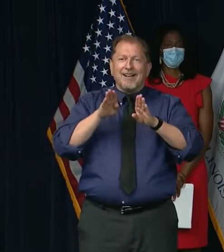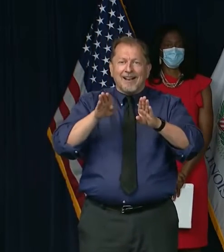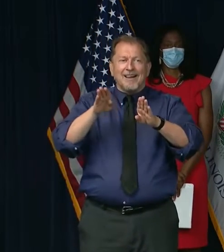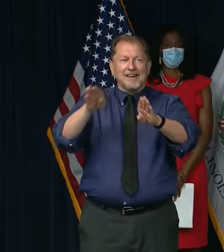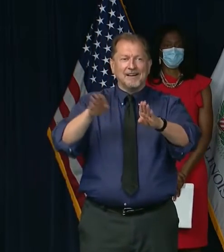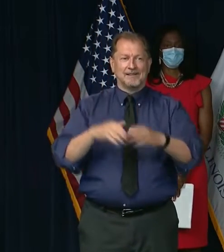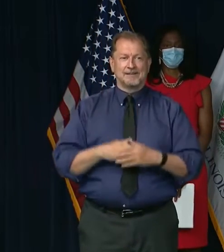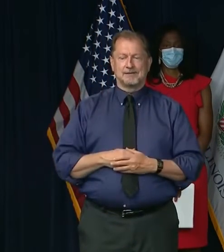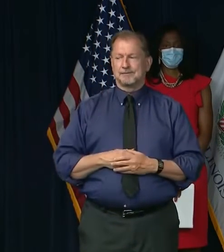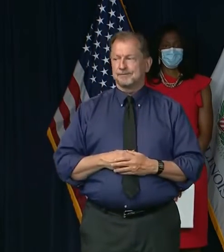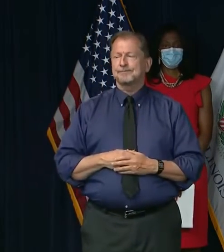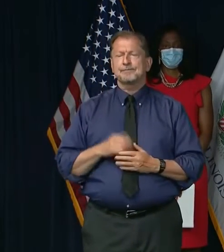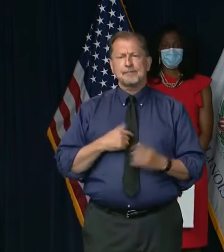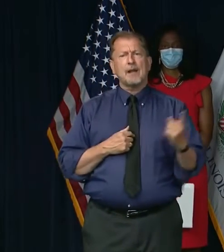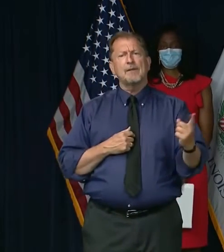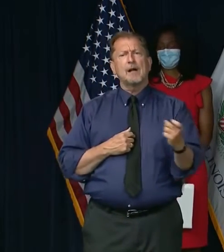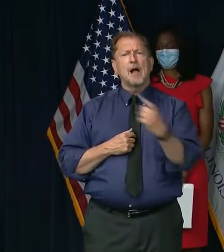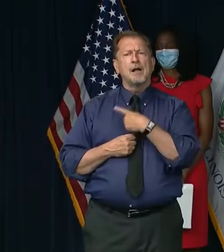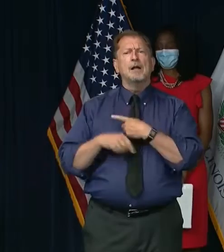for Dr. Landon.